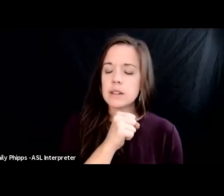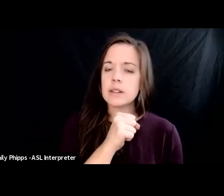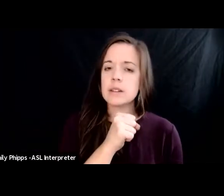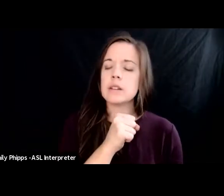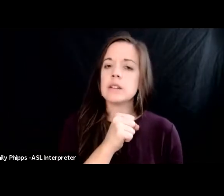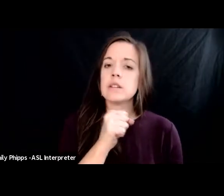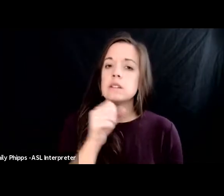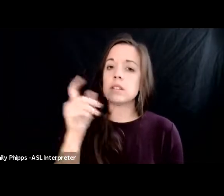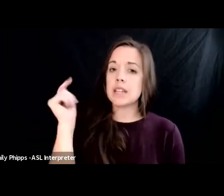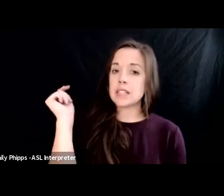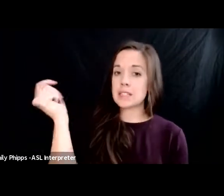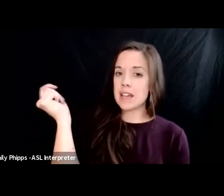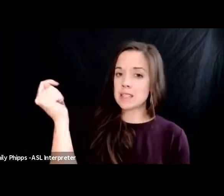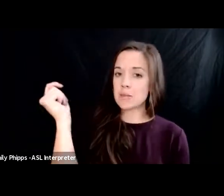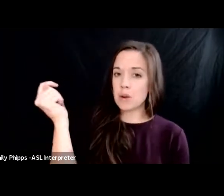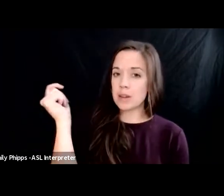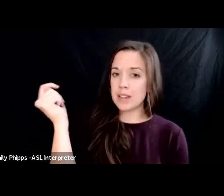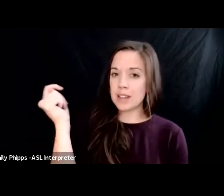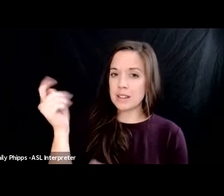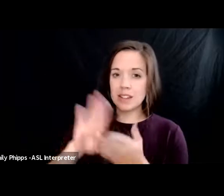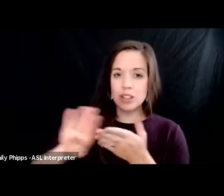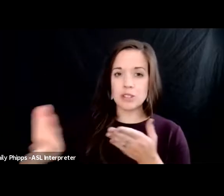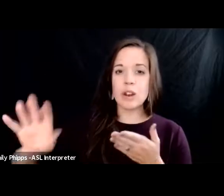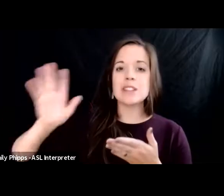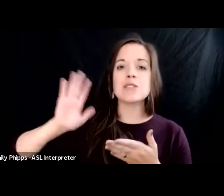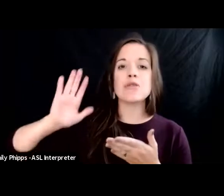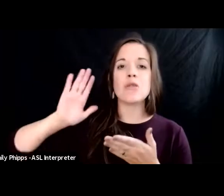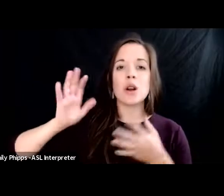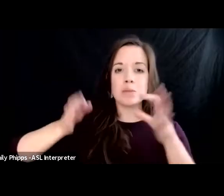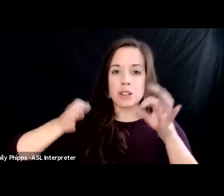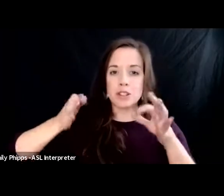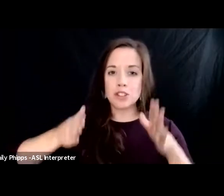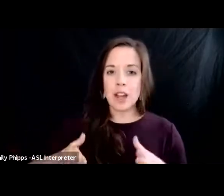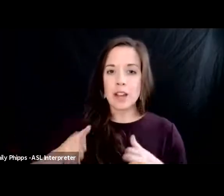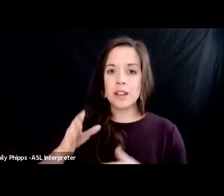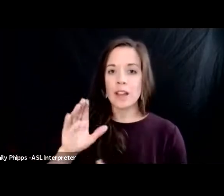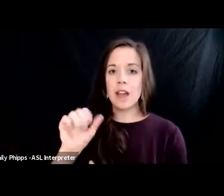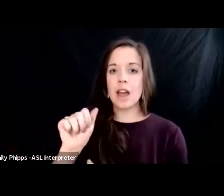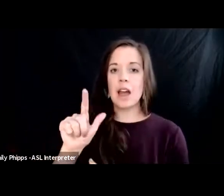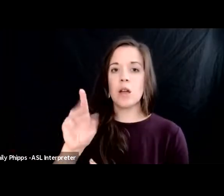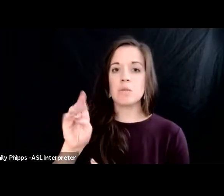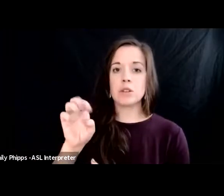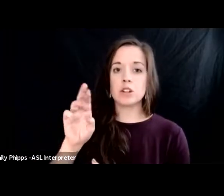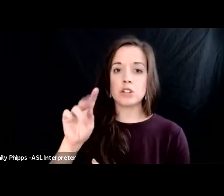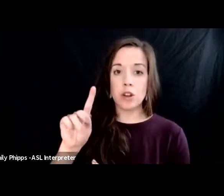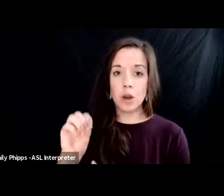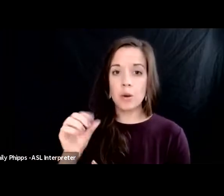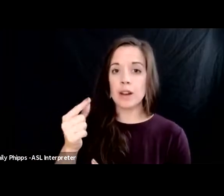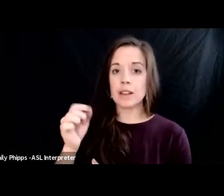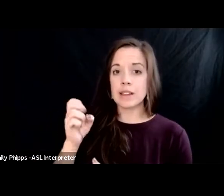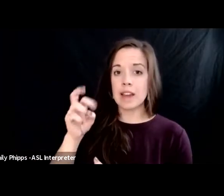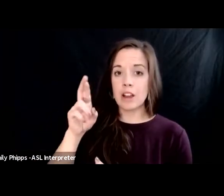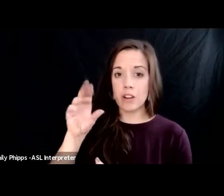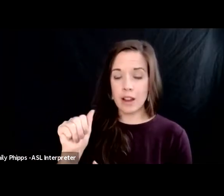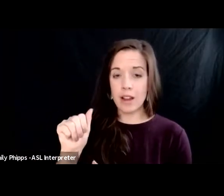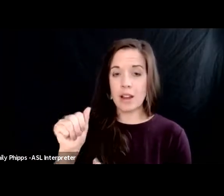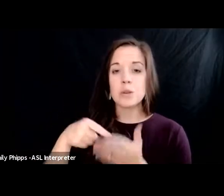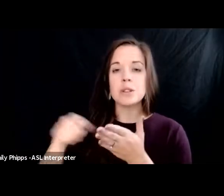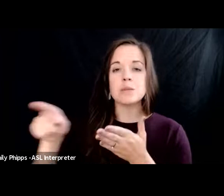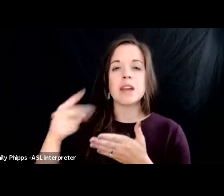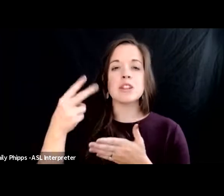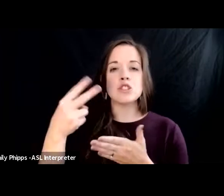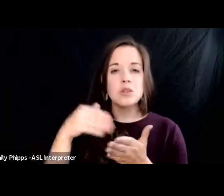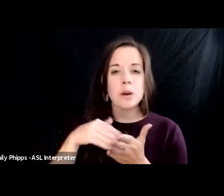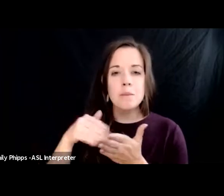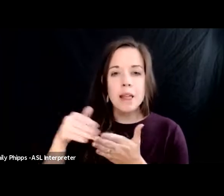of a disgraced former judge named alberto guerra who was paid two million dollars in